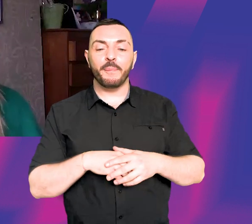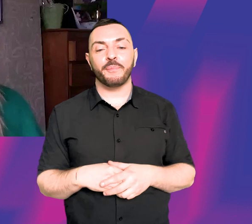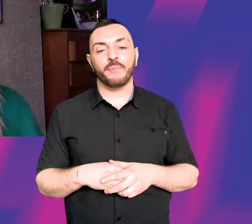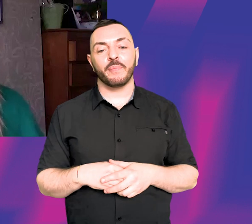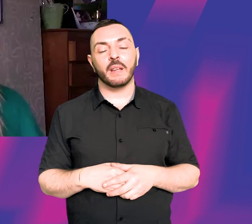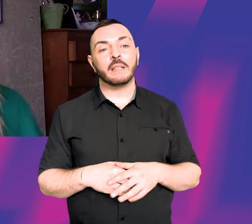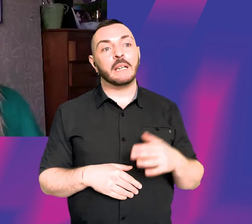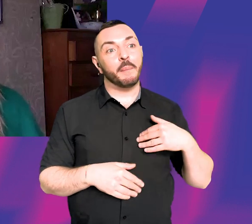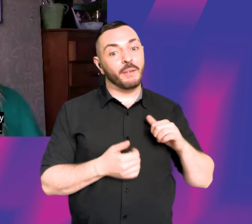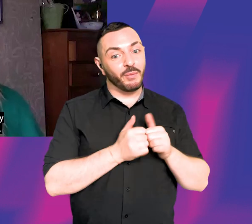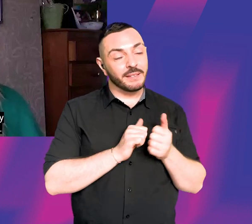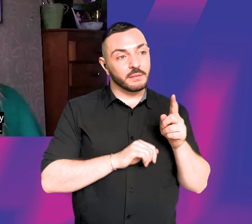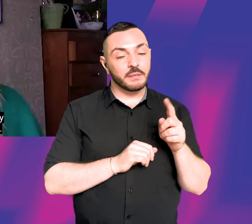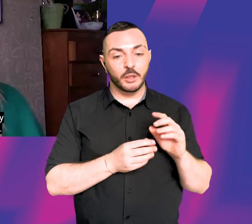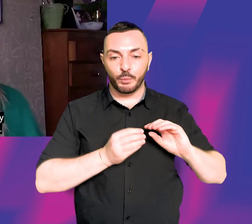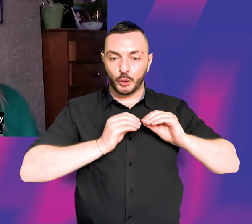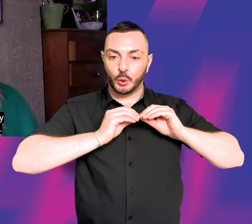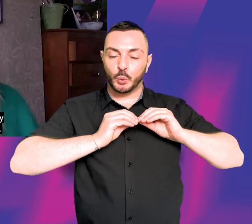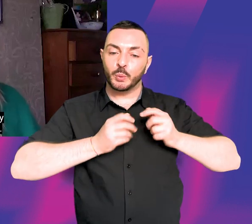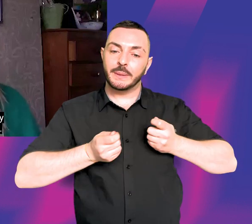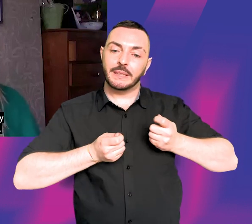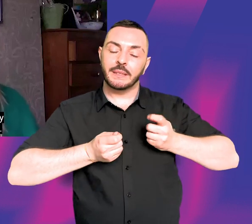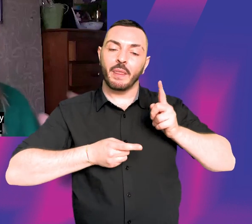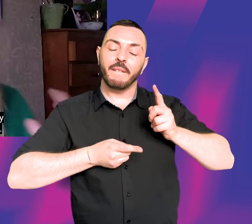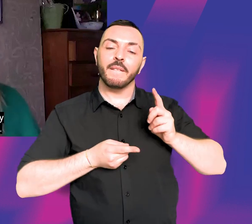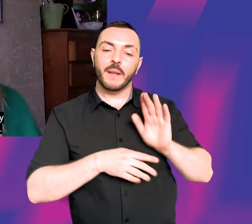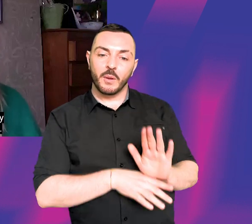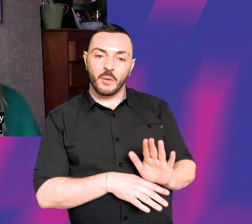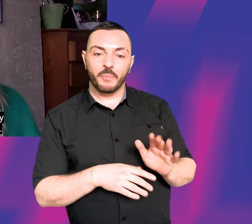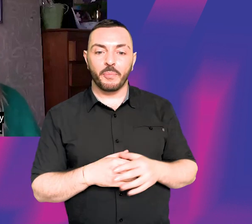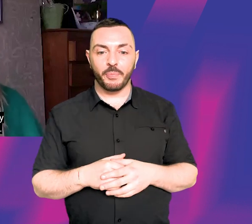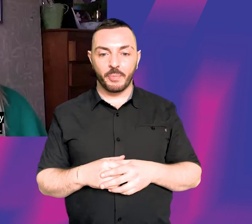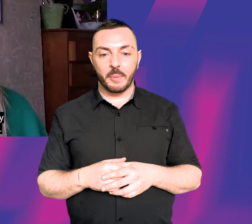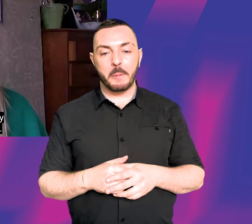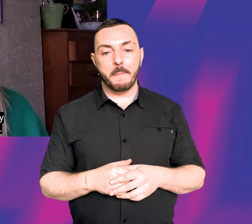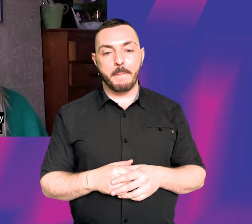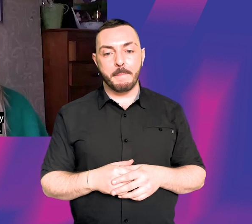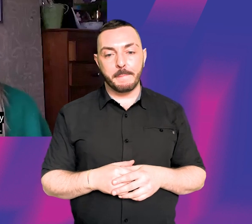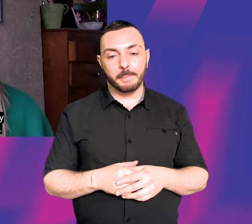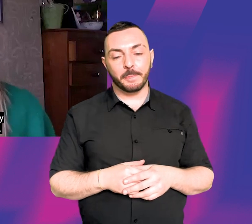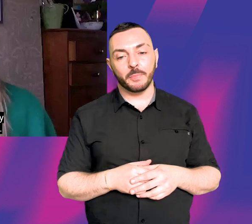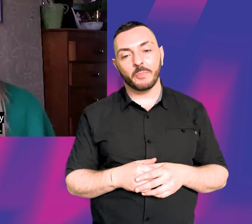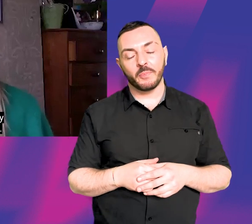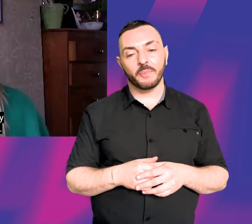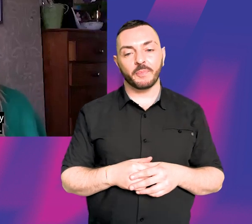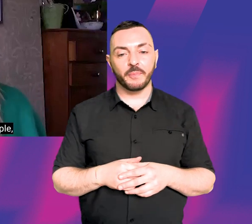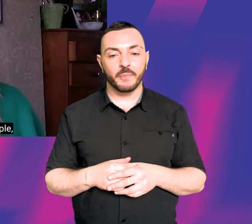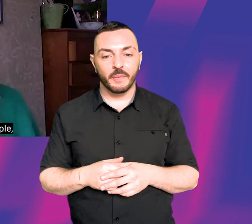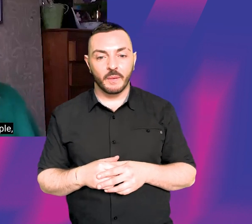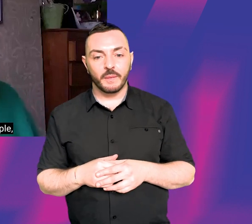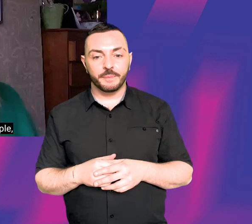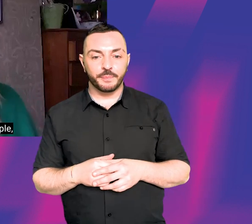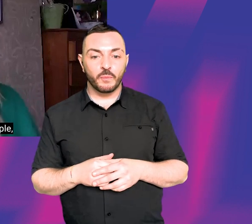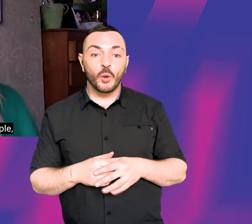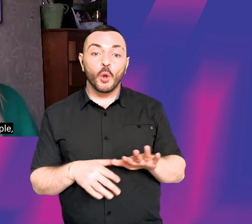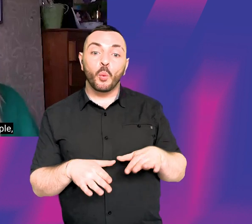produced it. So we did kind of almost completely outside the kind of normal industry. We